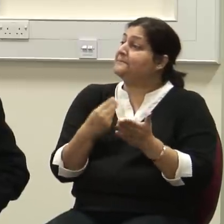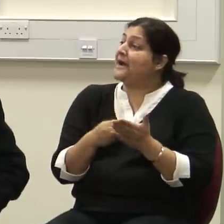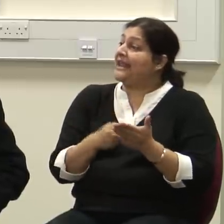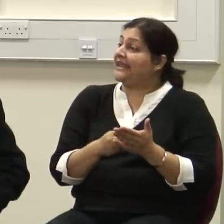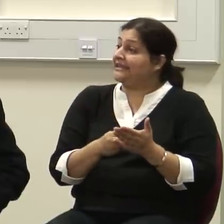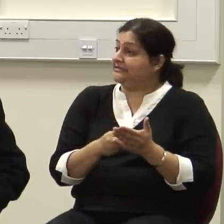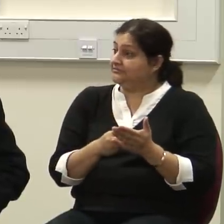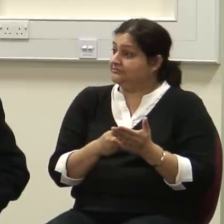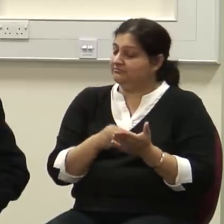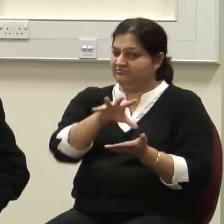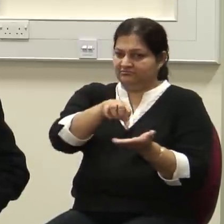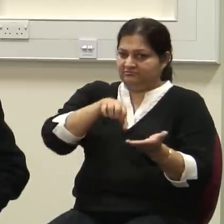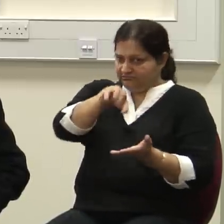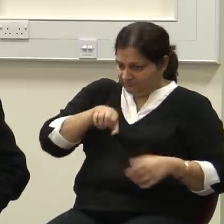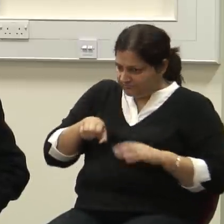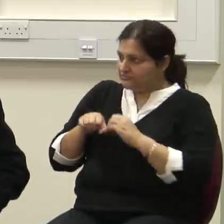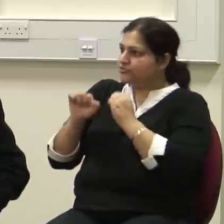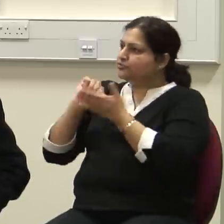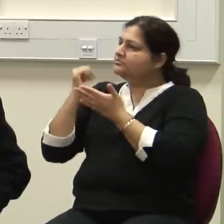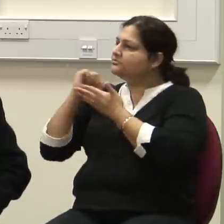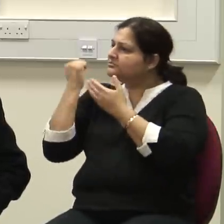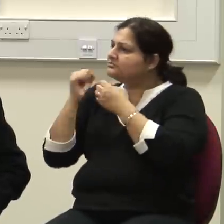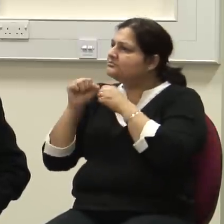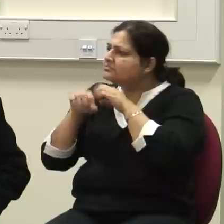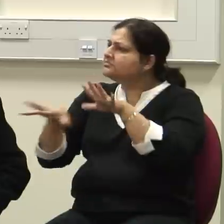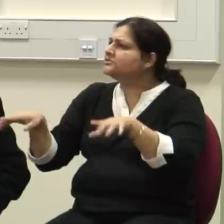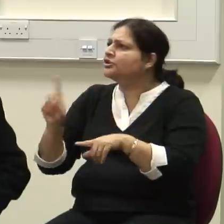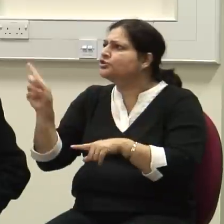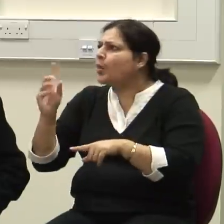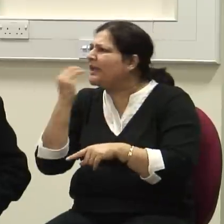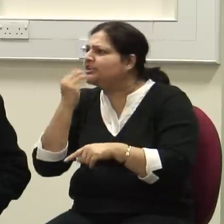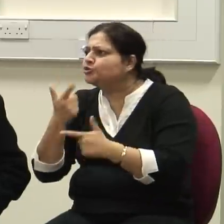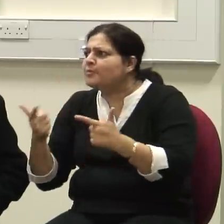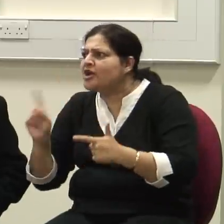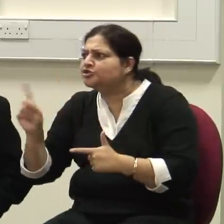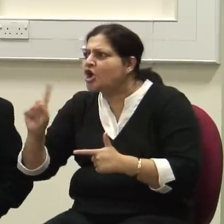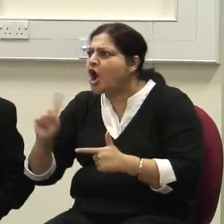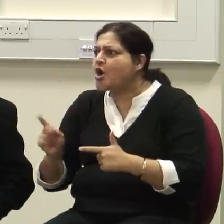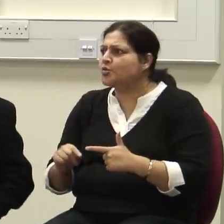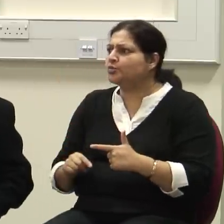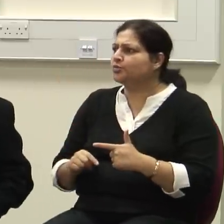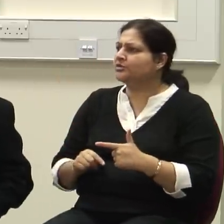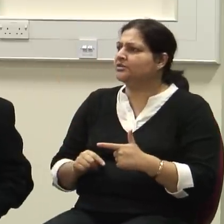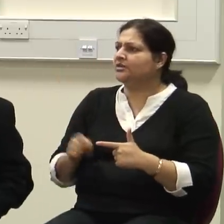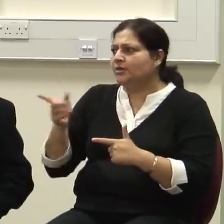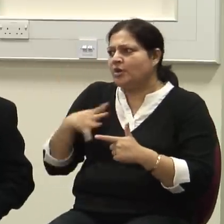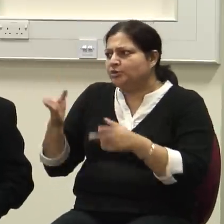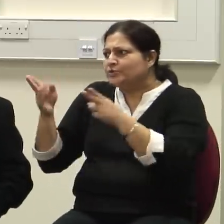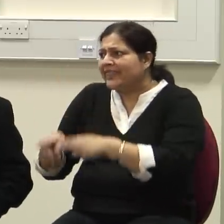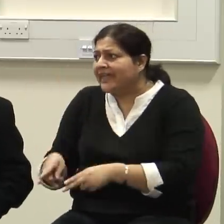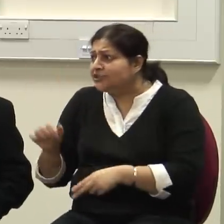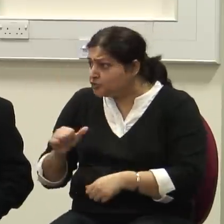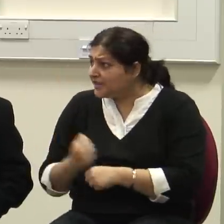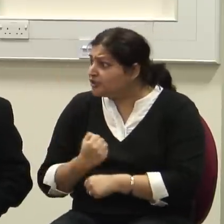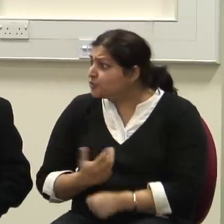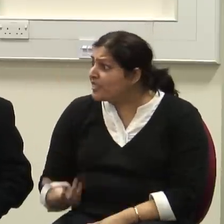don't become too fat? Is there a legitimate function of the state? Now, you don't have to answer it, but this is the kind of question that you'd have to